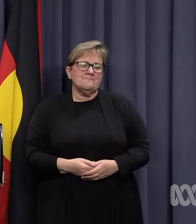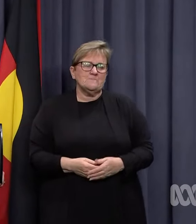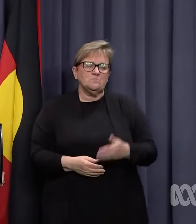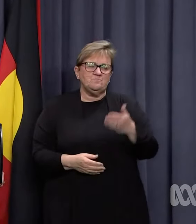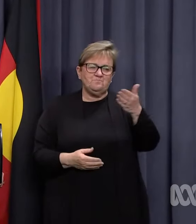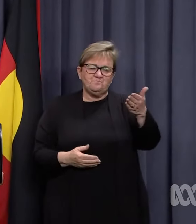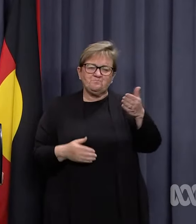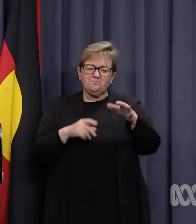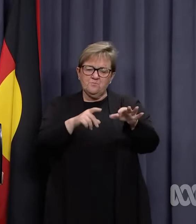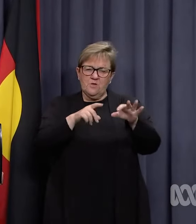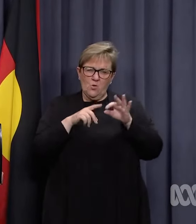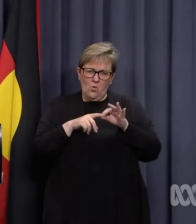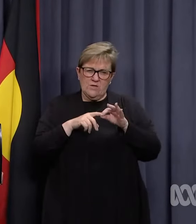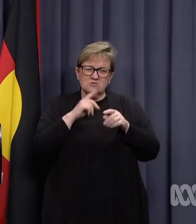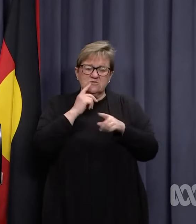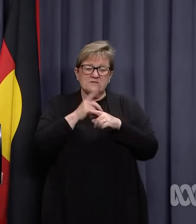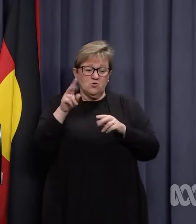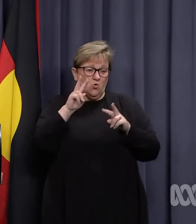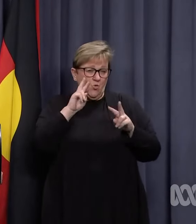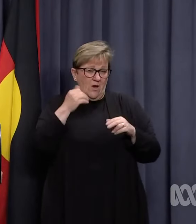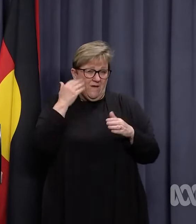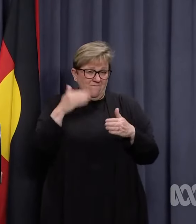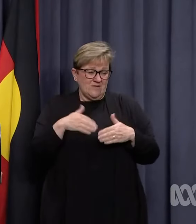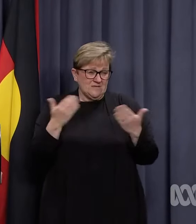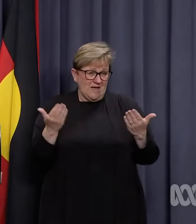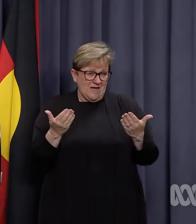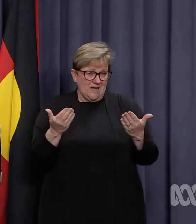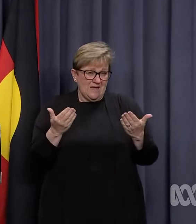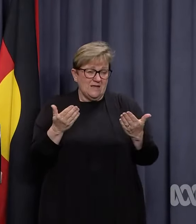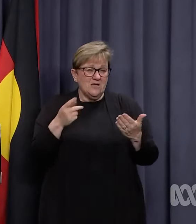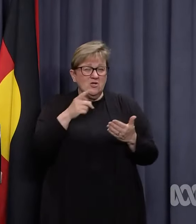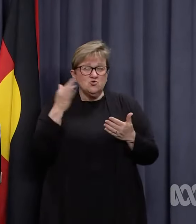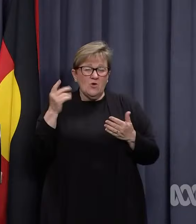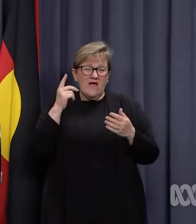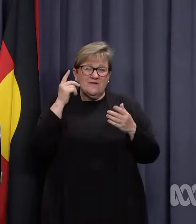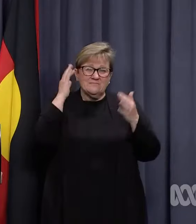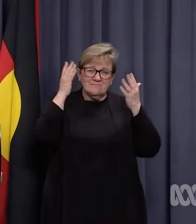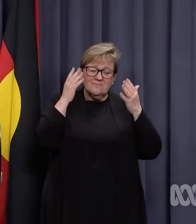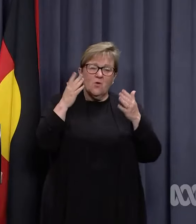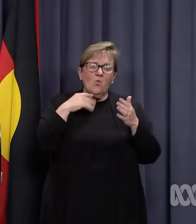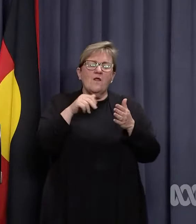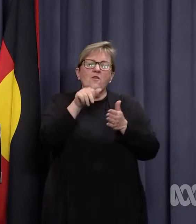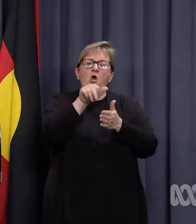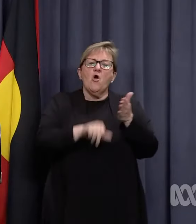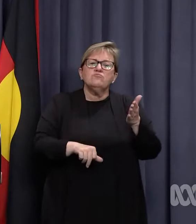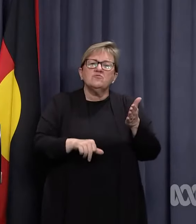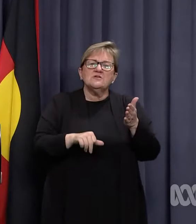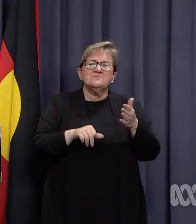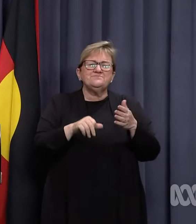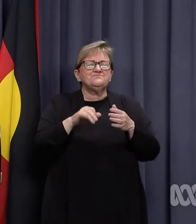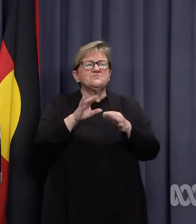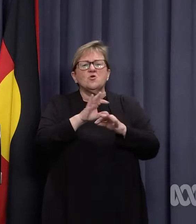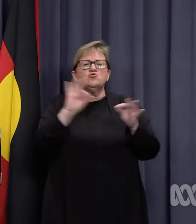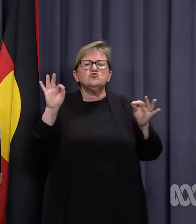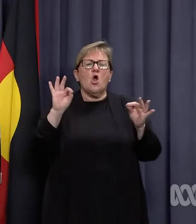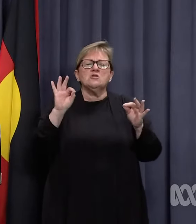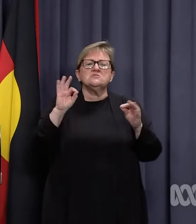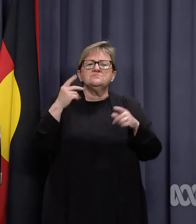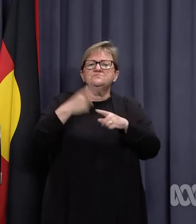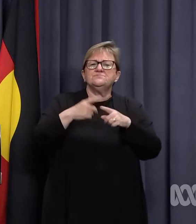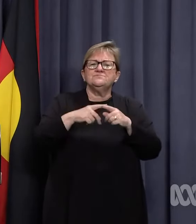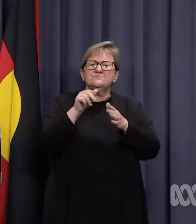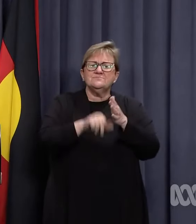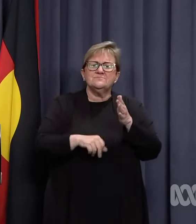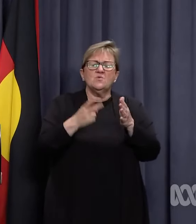monitored day by day. Has there been any reconsideration of the Level 2 restrictions around community sport,